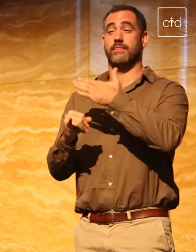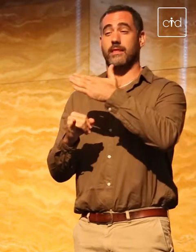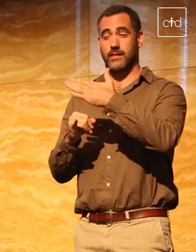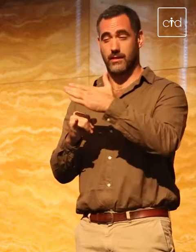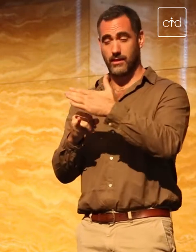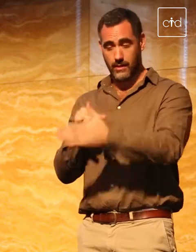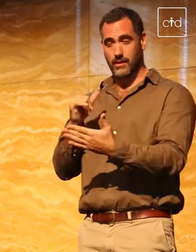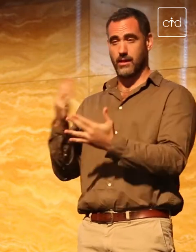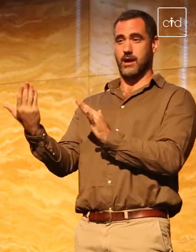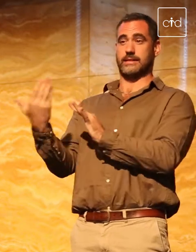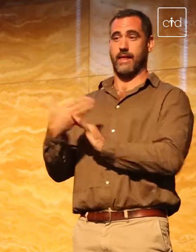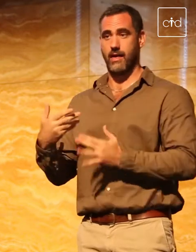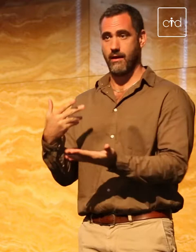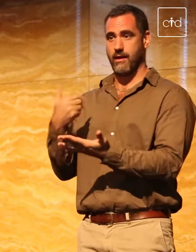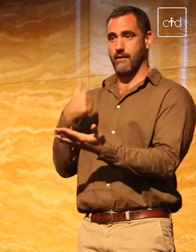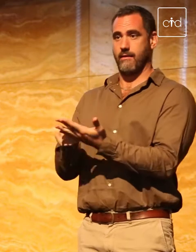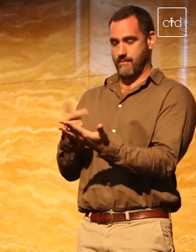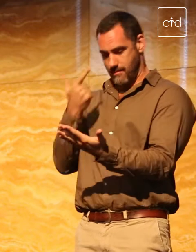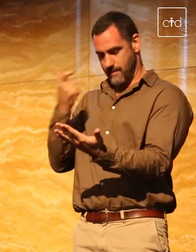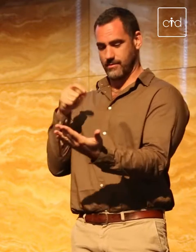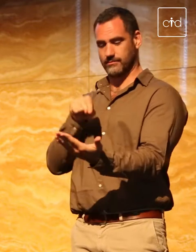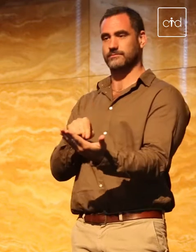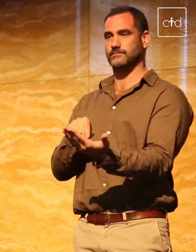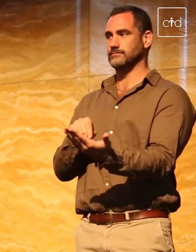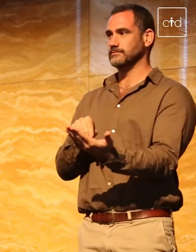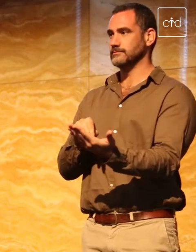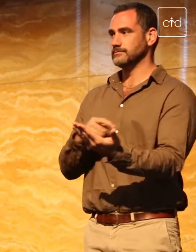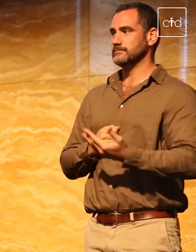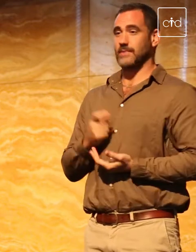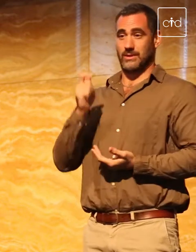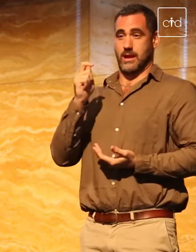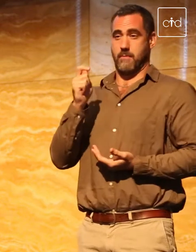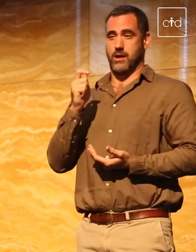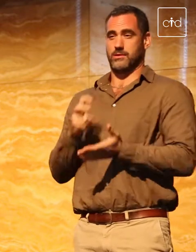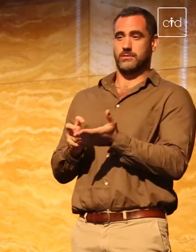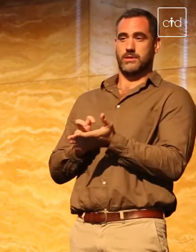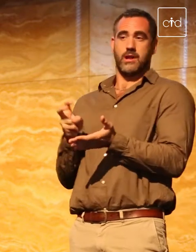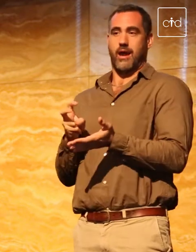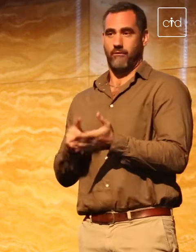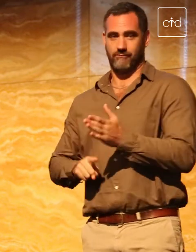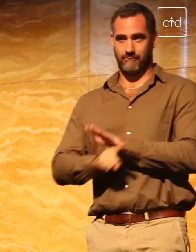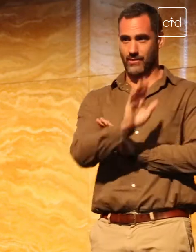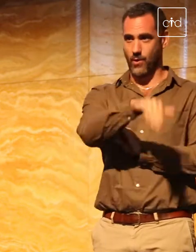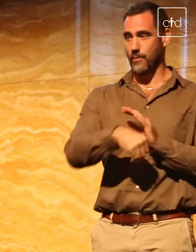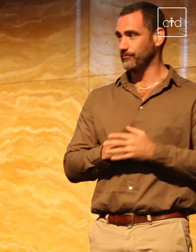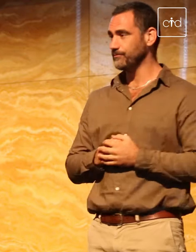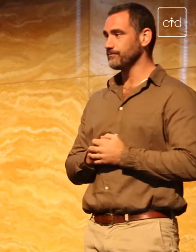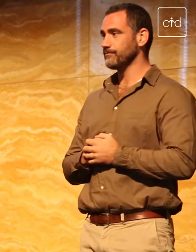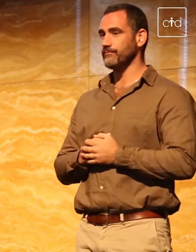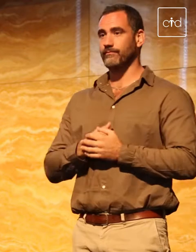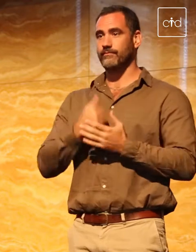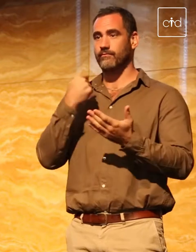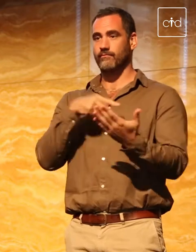that I got to, that I was signing off a response to somebody. It was two